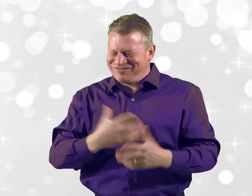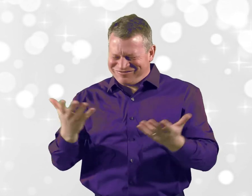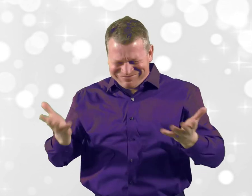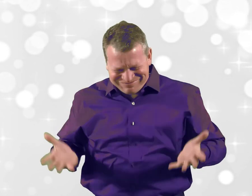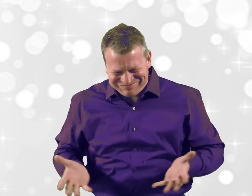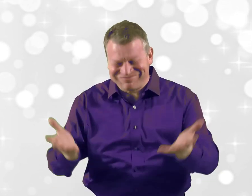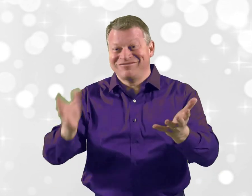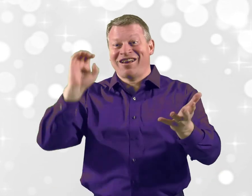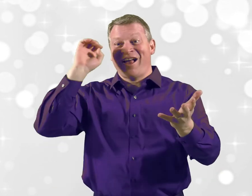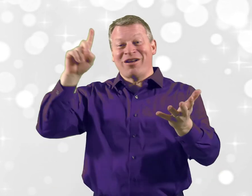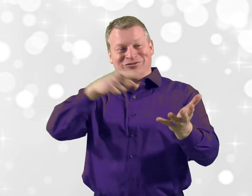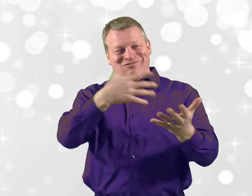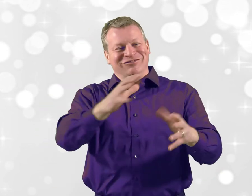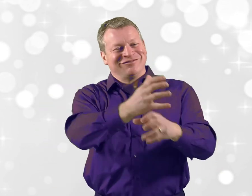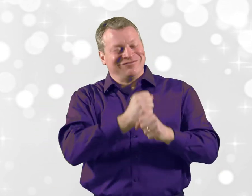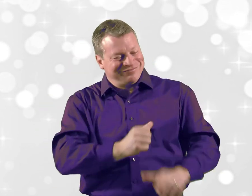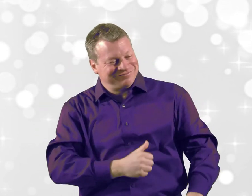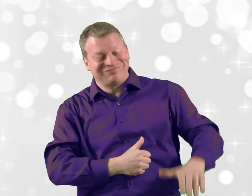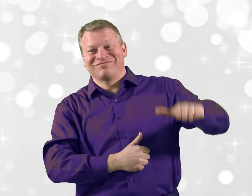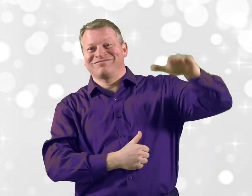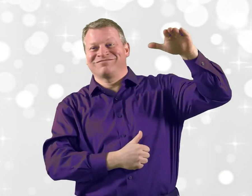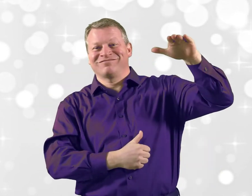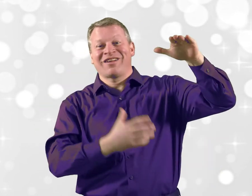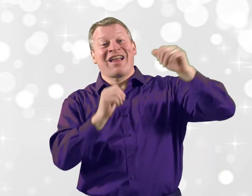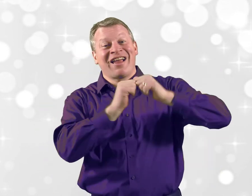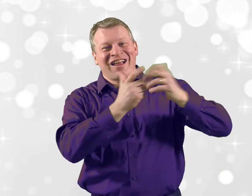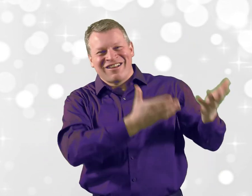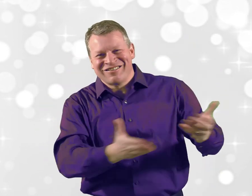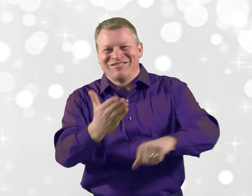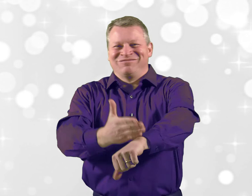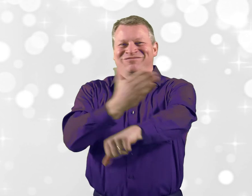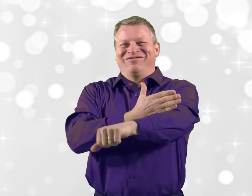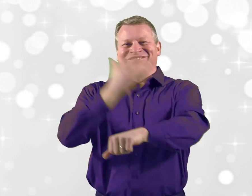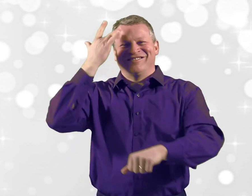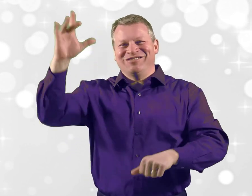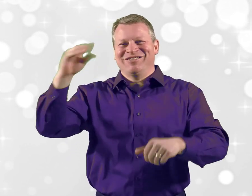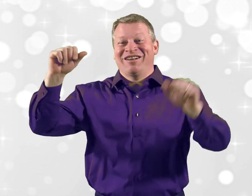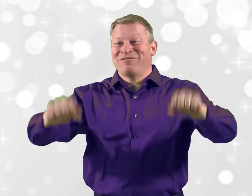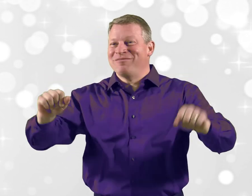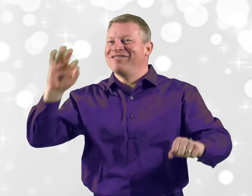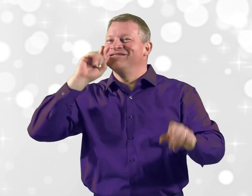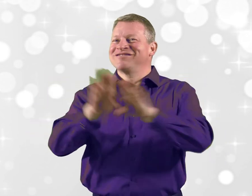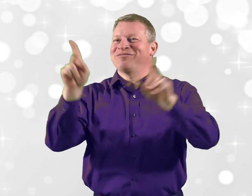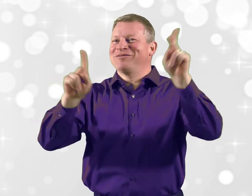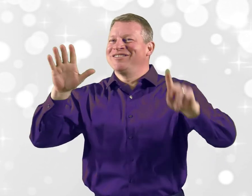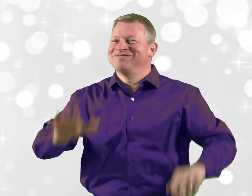desired to share the benefits of education he had received and to prove the intelligence and